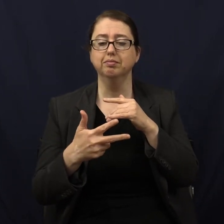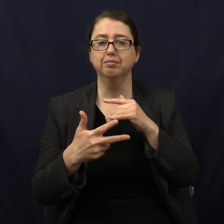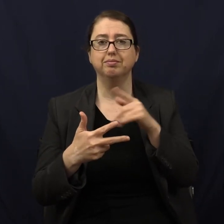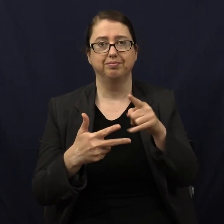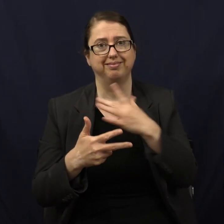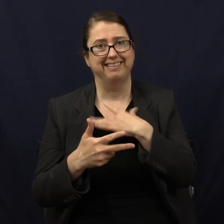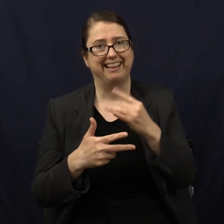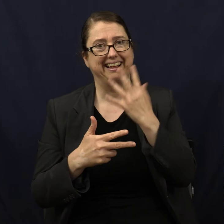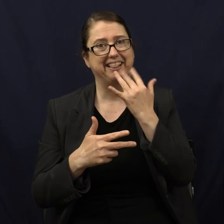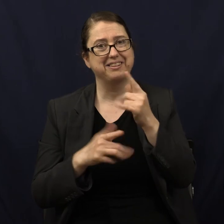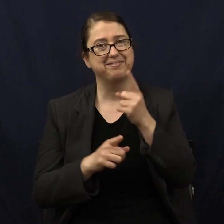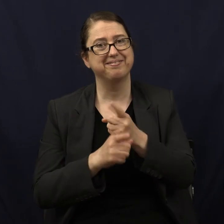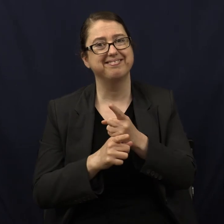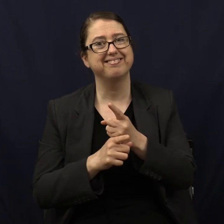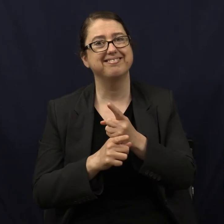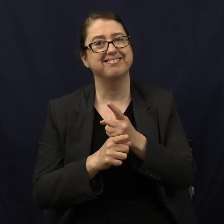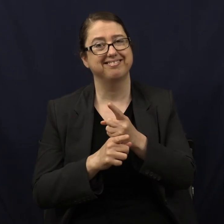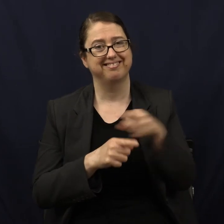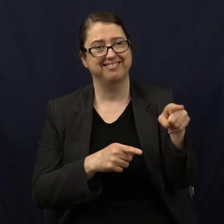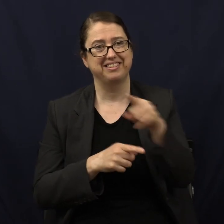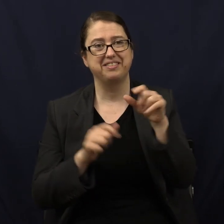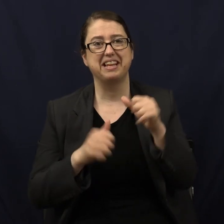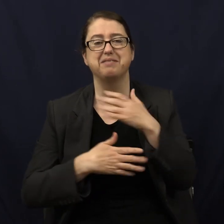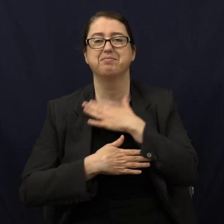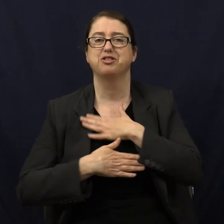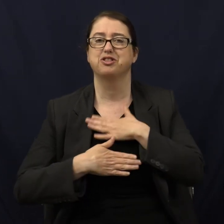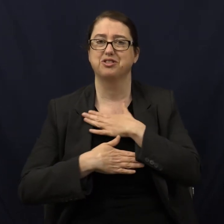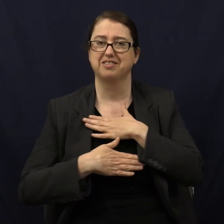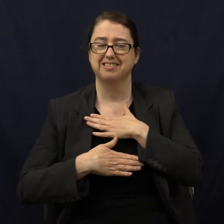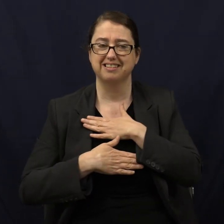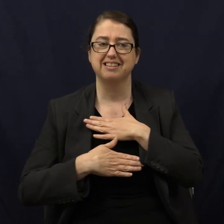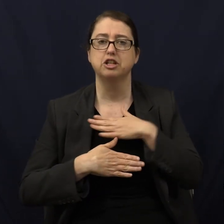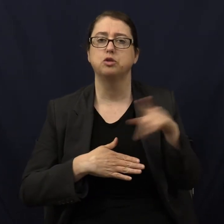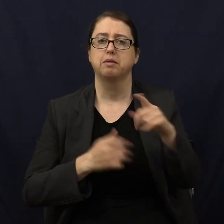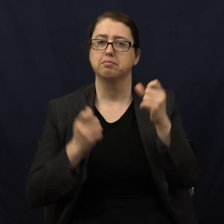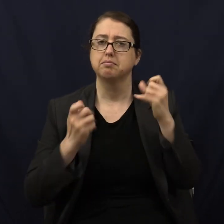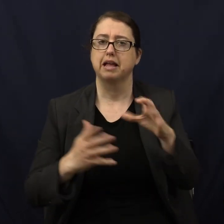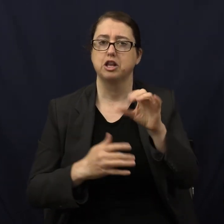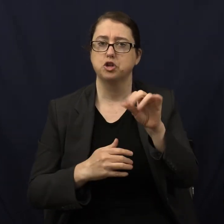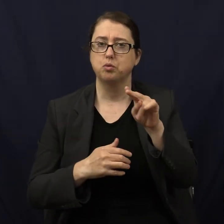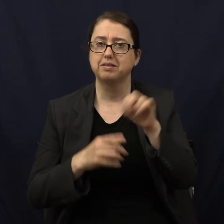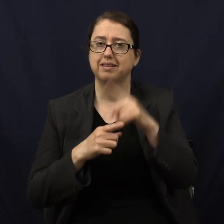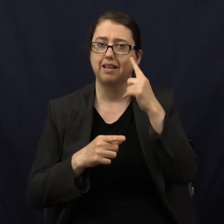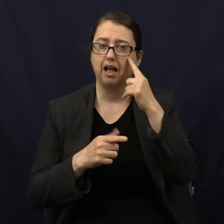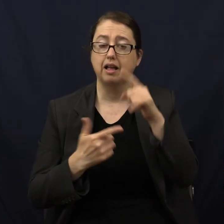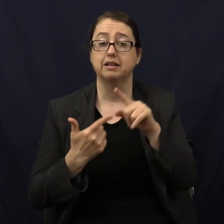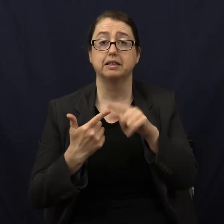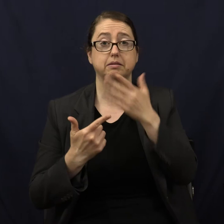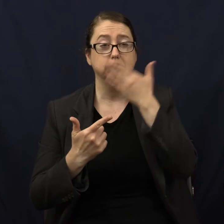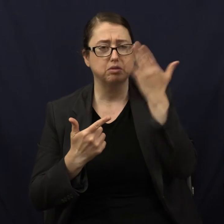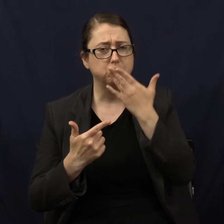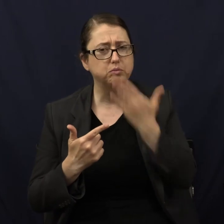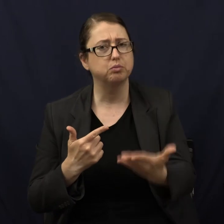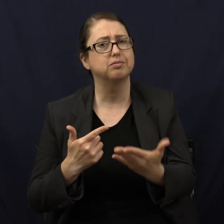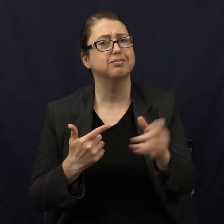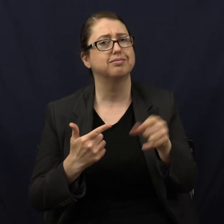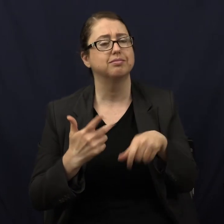appreciate colors? You. You're the champion of cones. And fragrance, right?